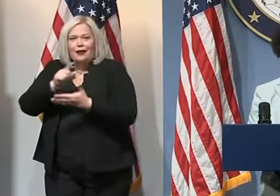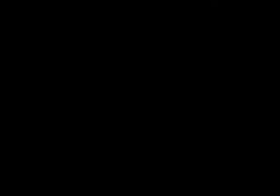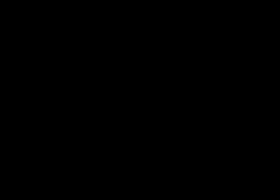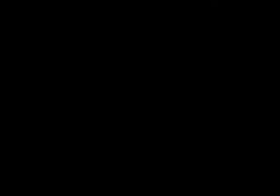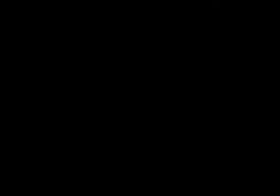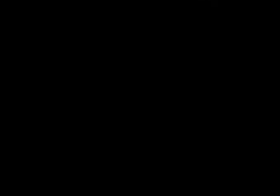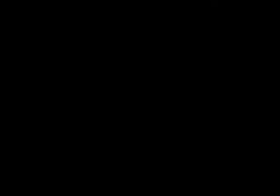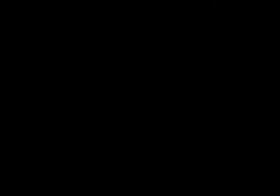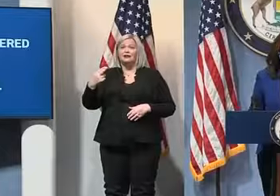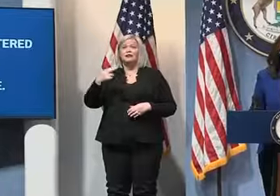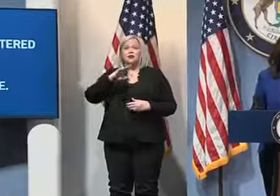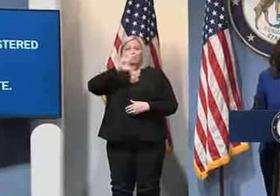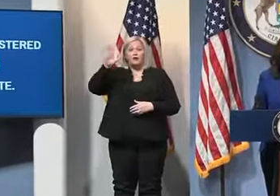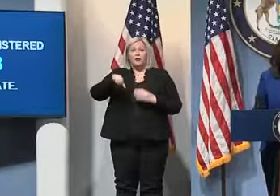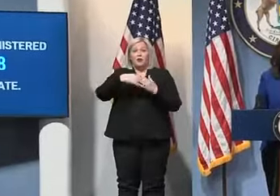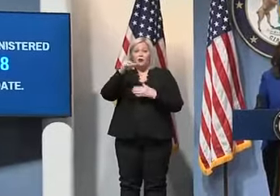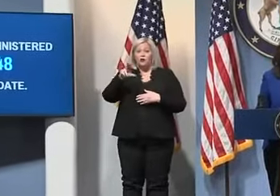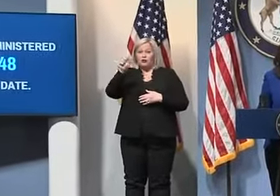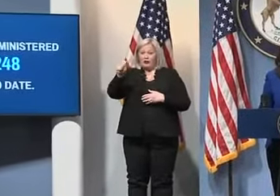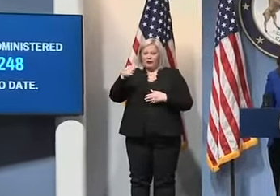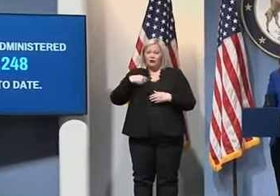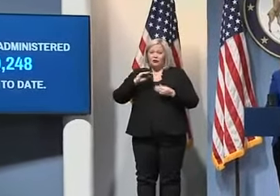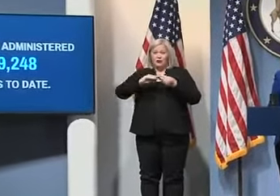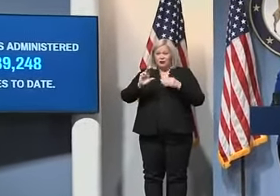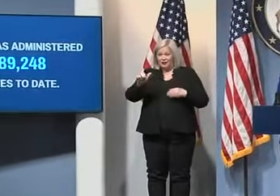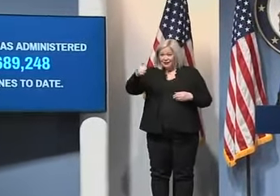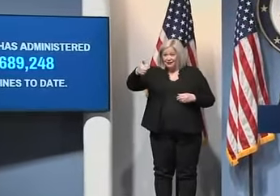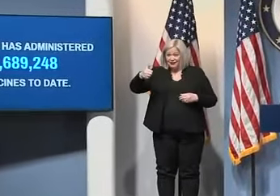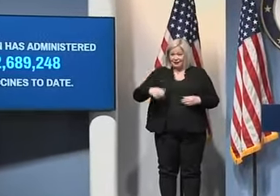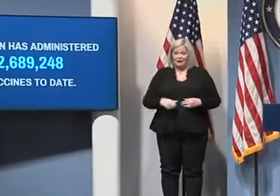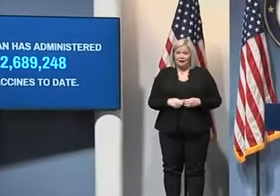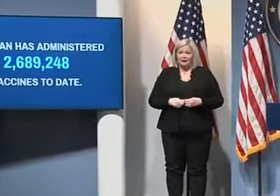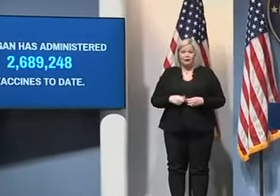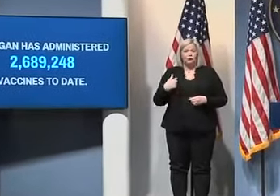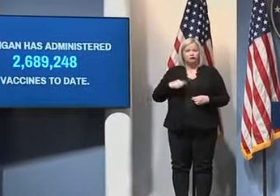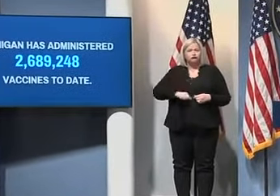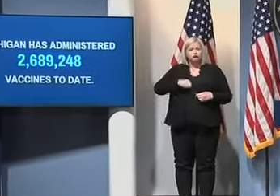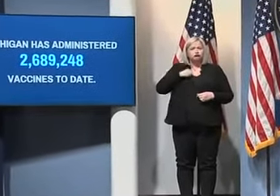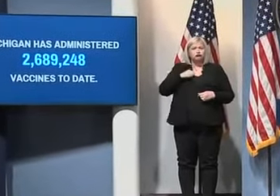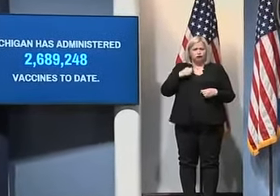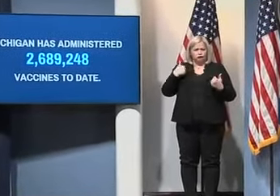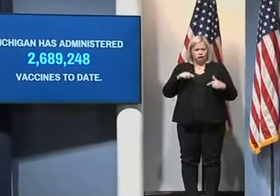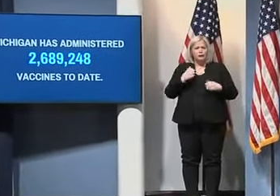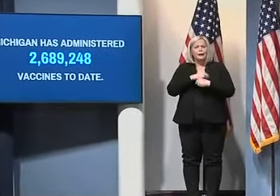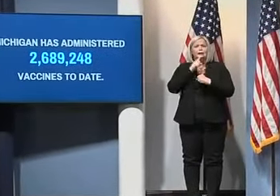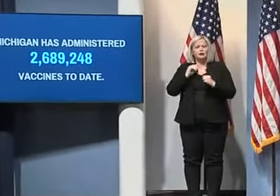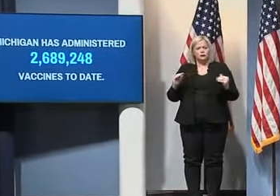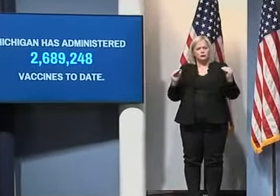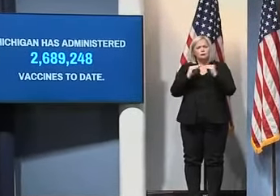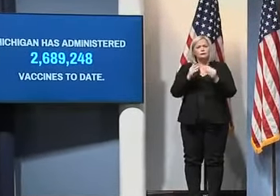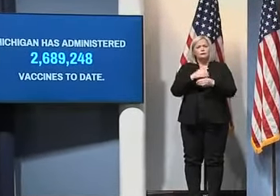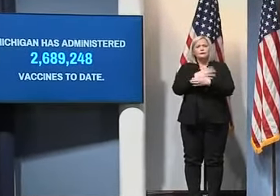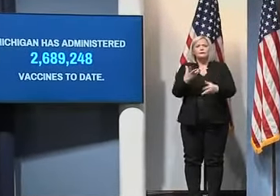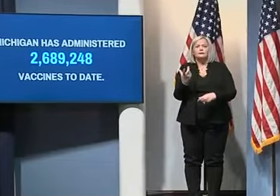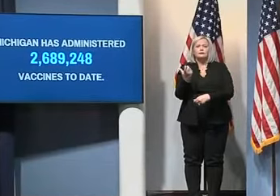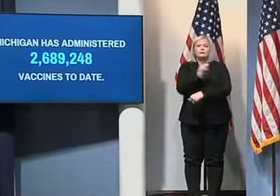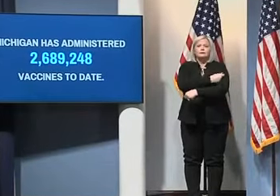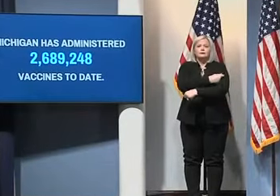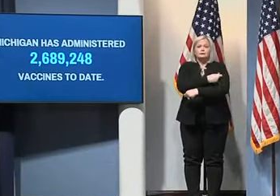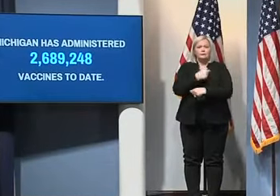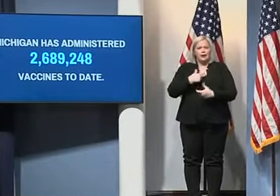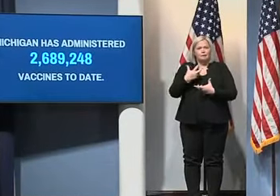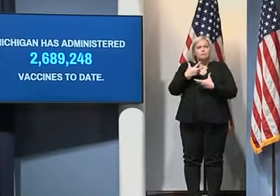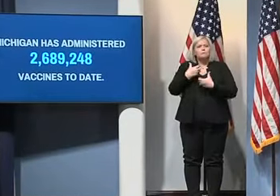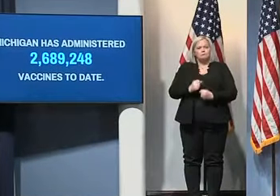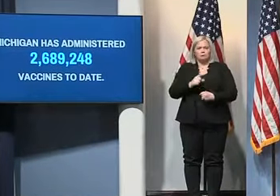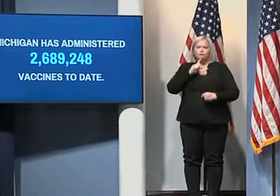week. And I'm proud of the progress we are making to equitably vaccinate Michiganders and confident we will